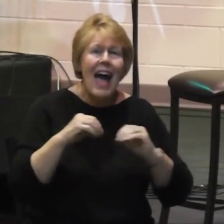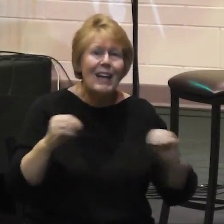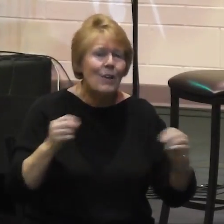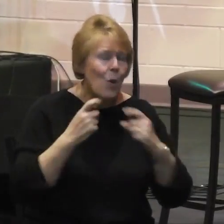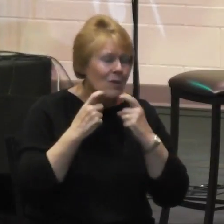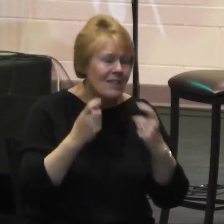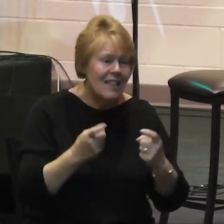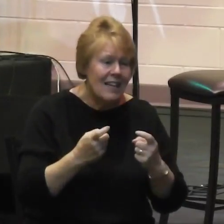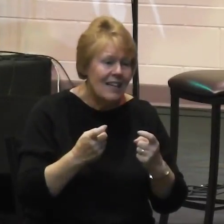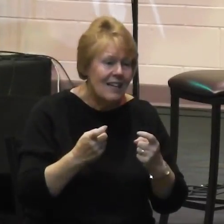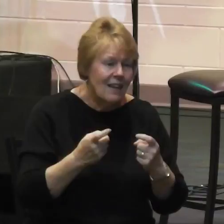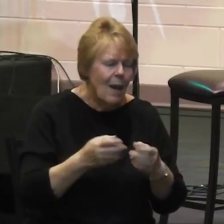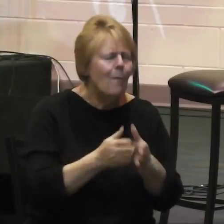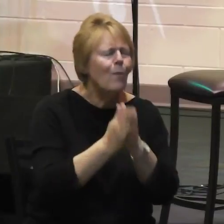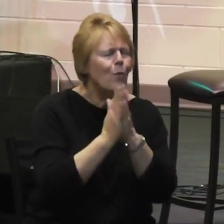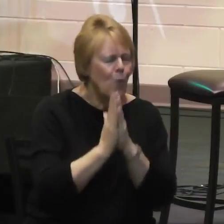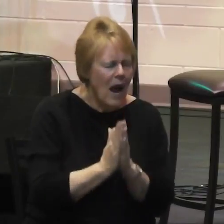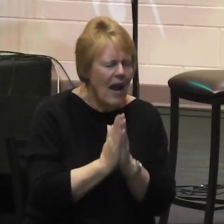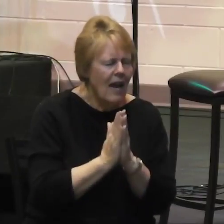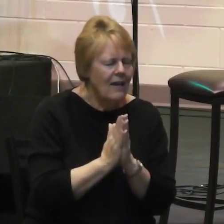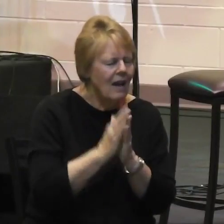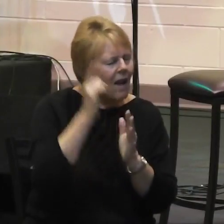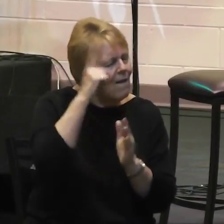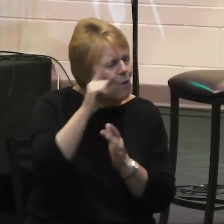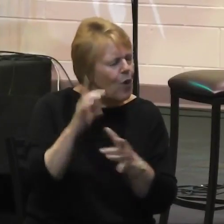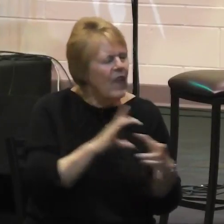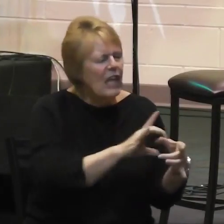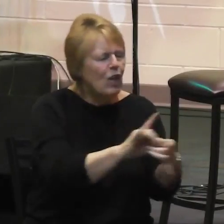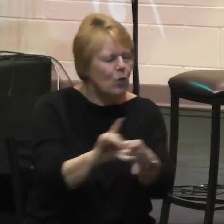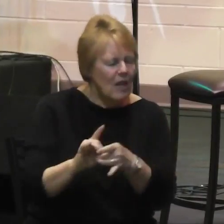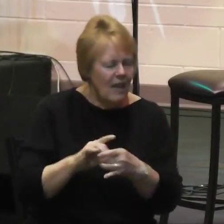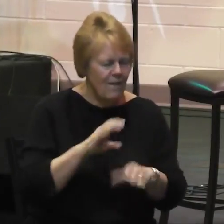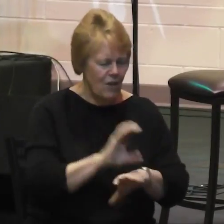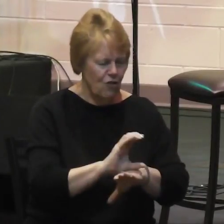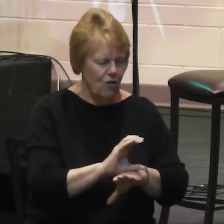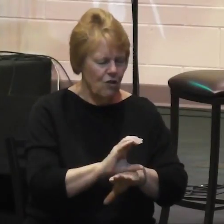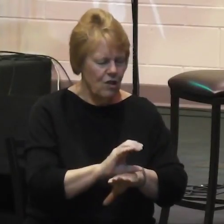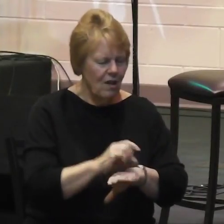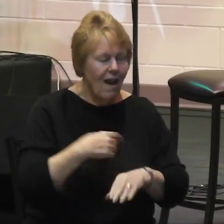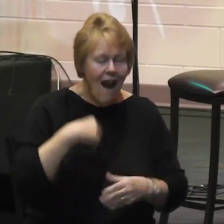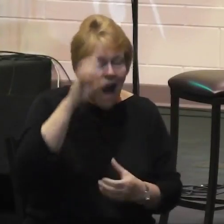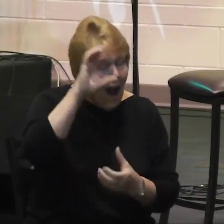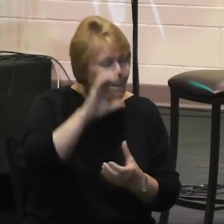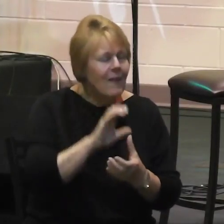prayed for the unity of the church. I believe that it is possible